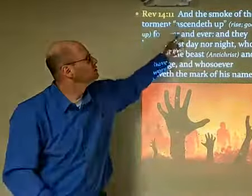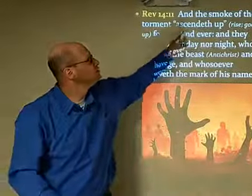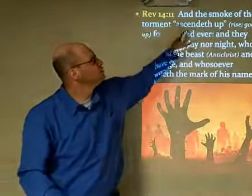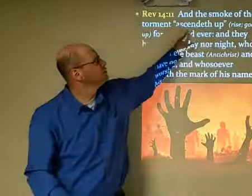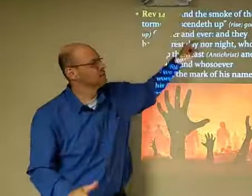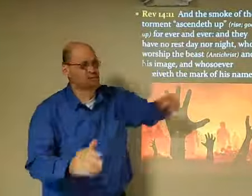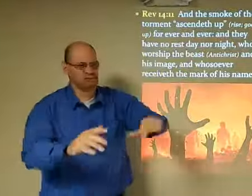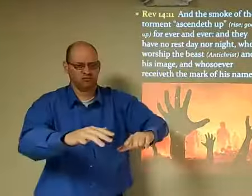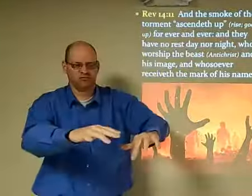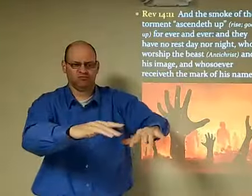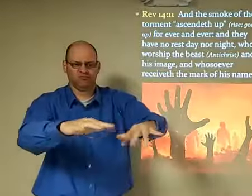It's rising.